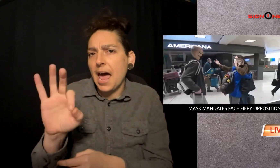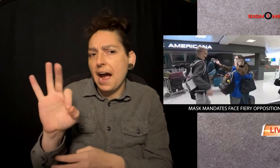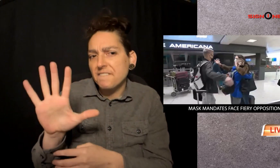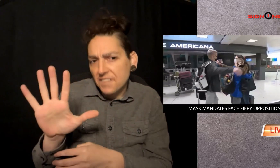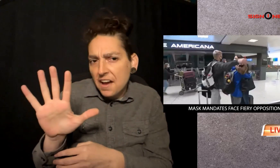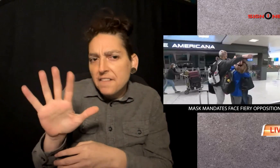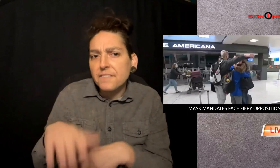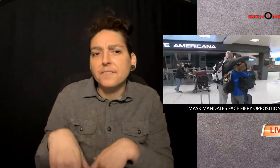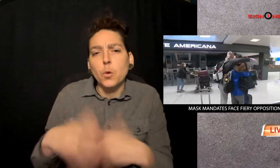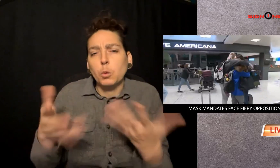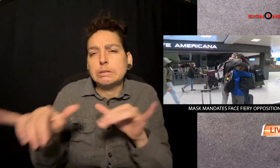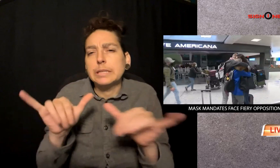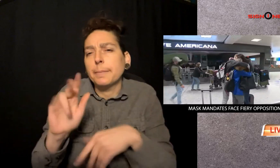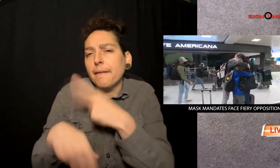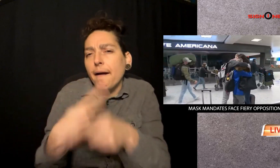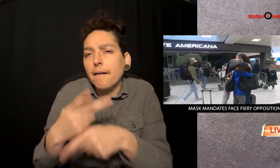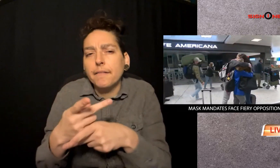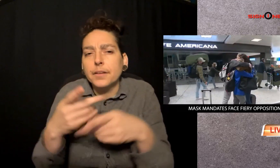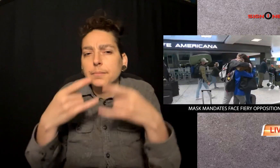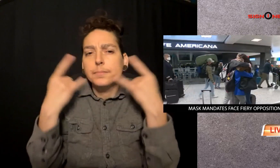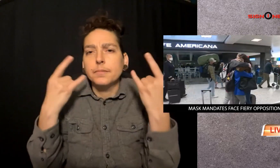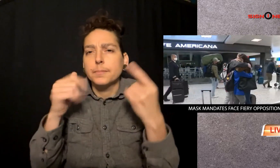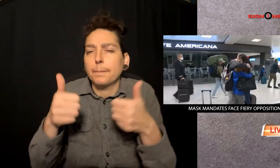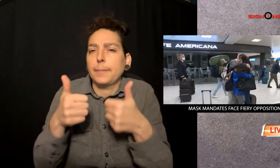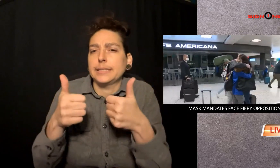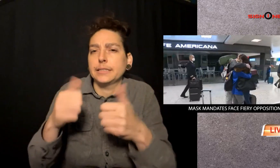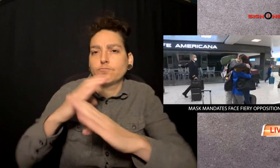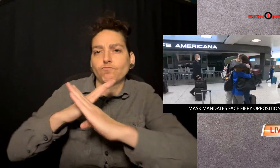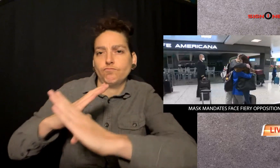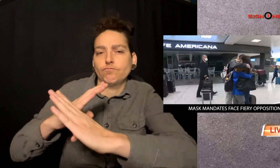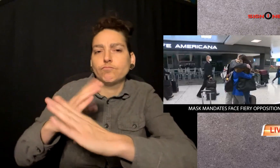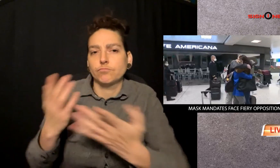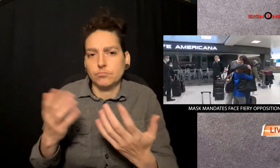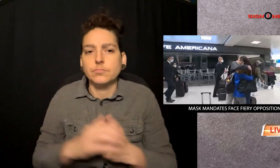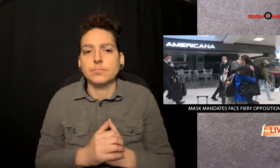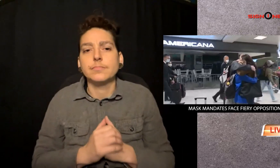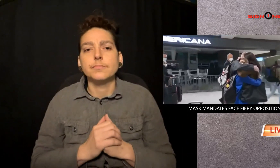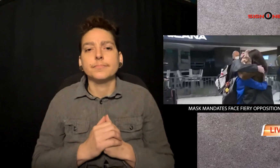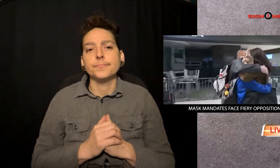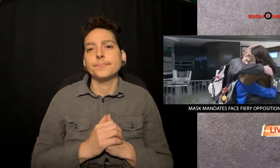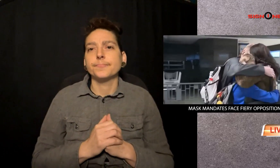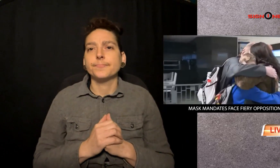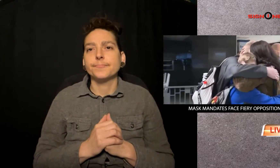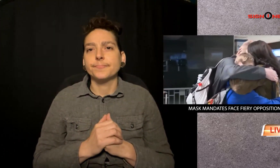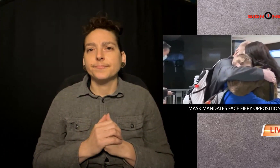And they recommend an N95 or similar kind of mask for the best protection.